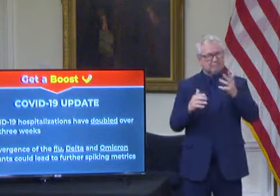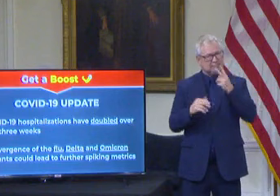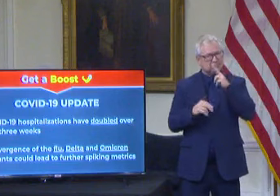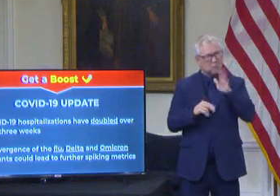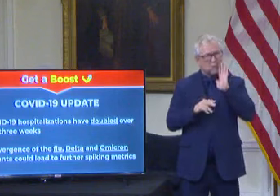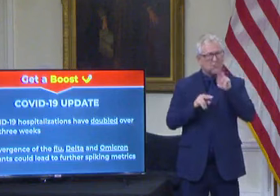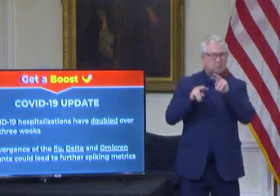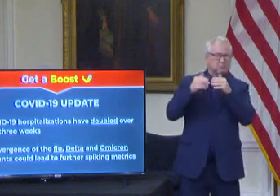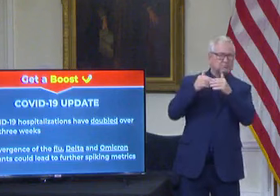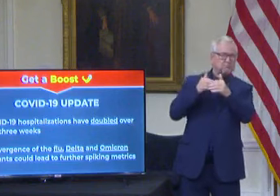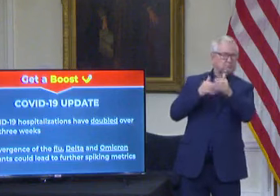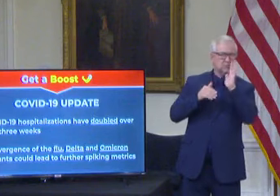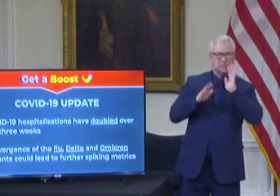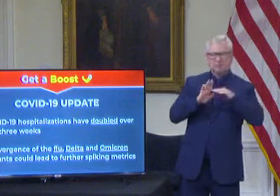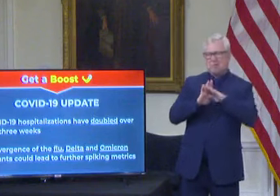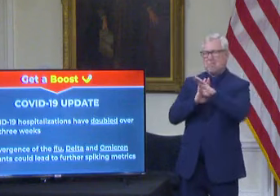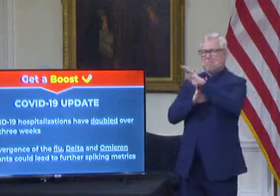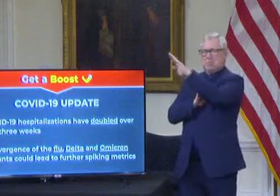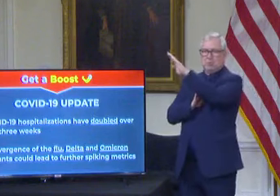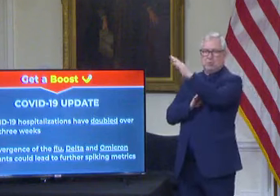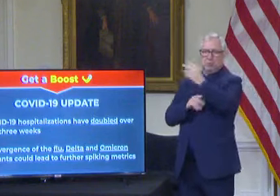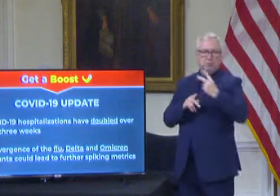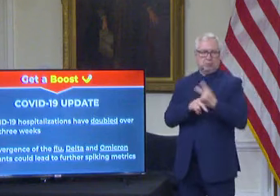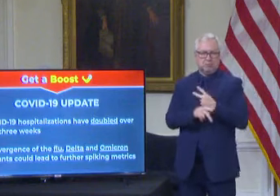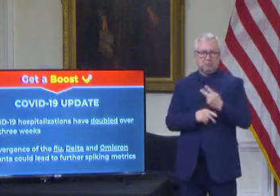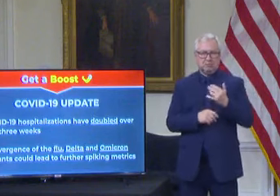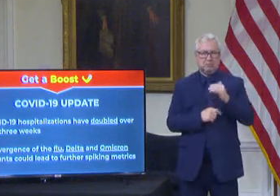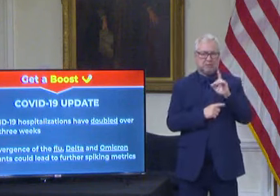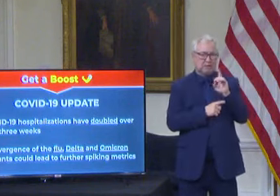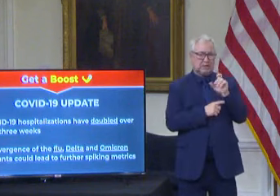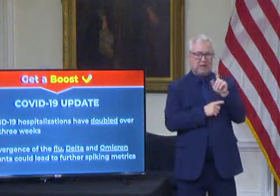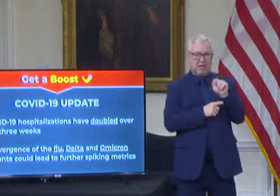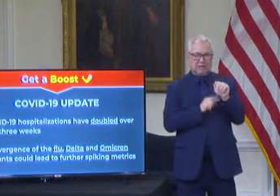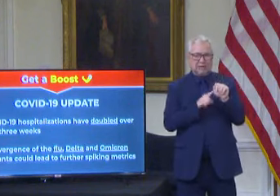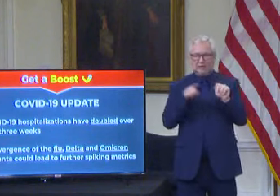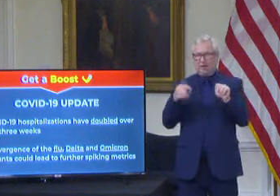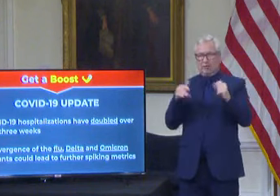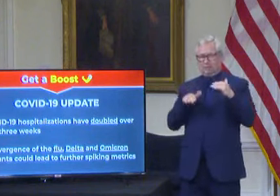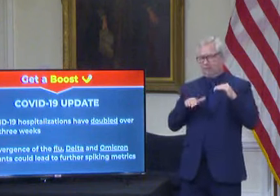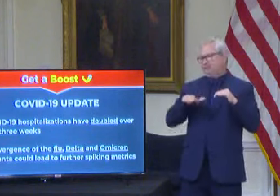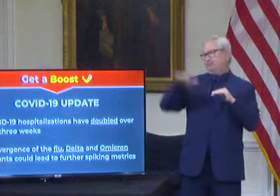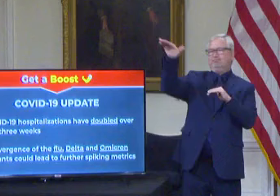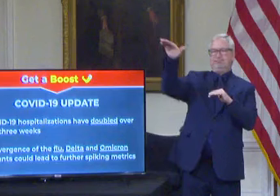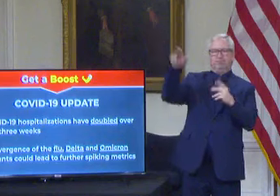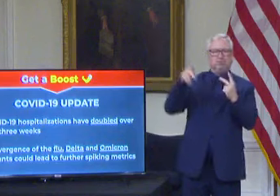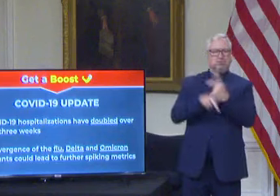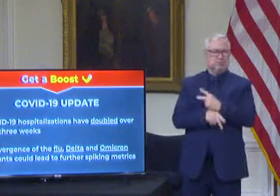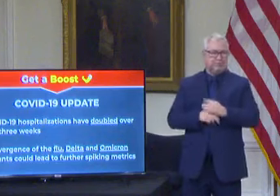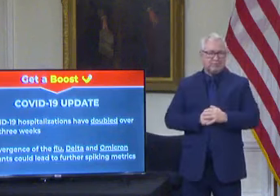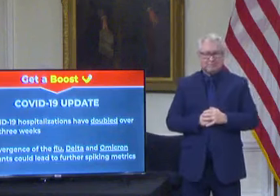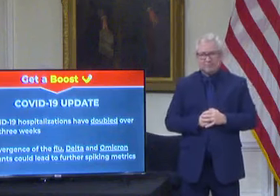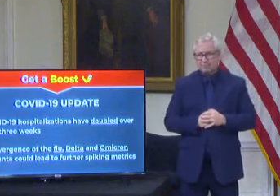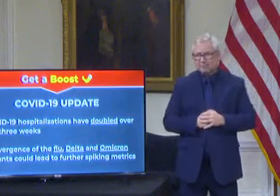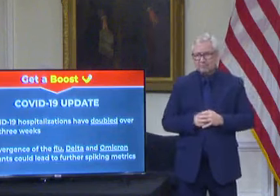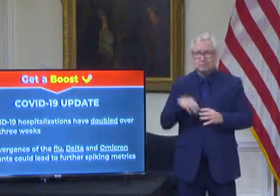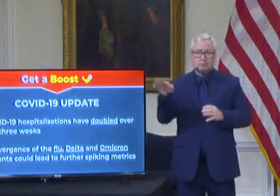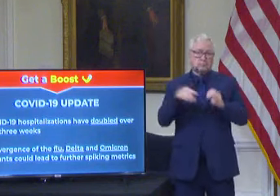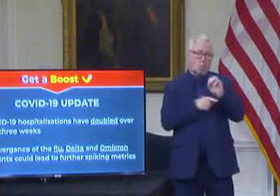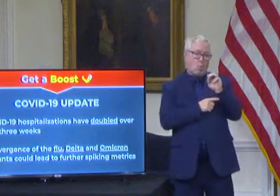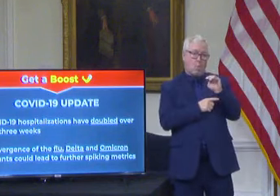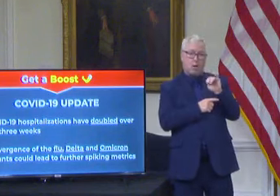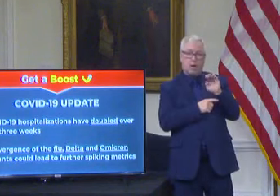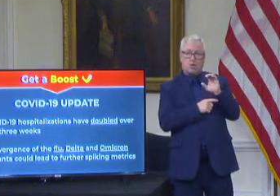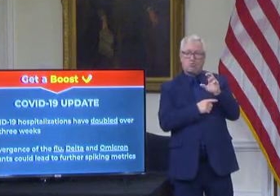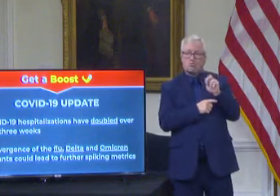as the main driver of new cases over the next 12 weeks. Omicron has already been detected here